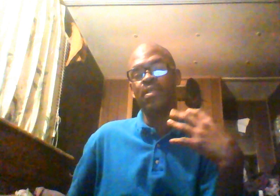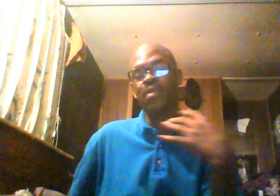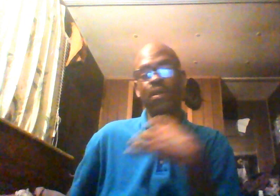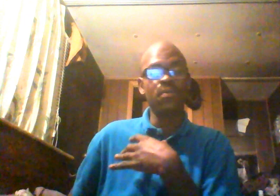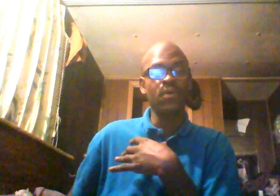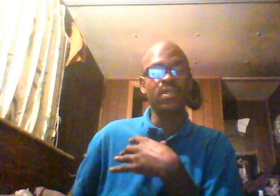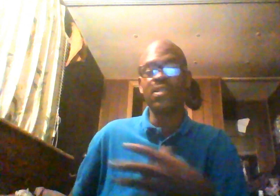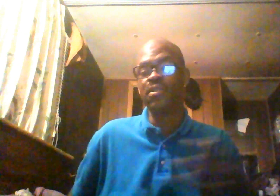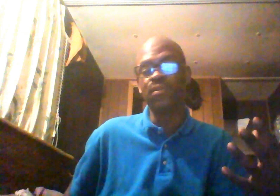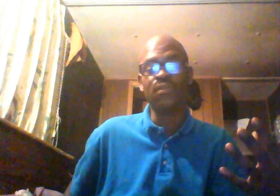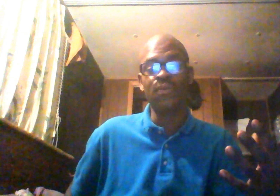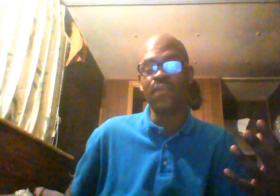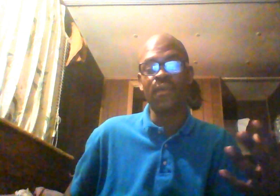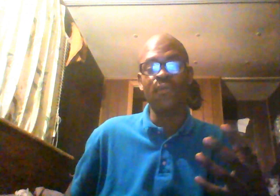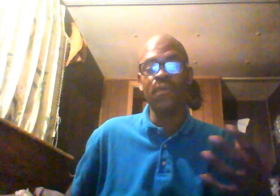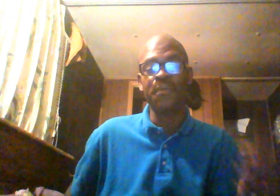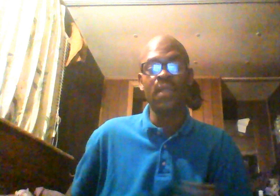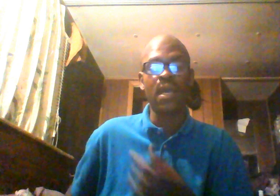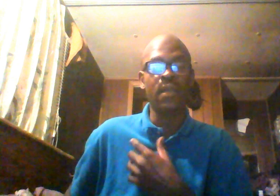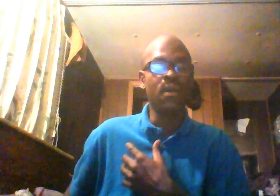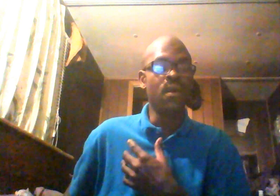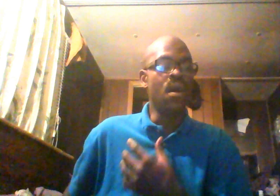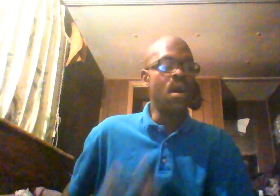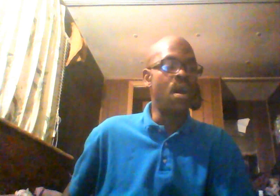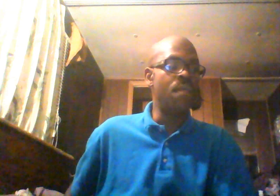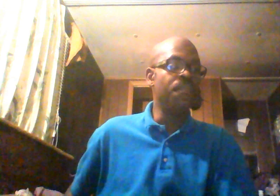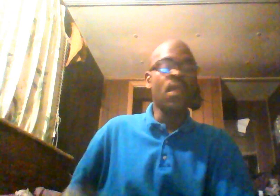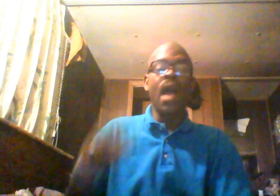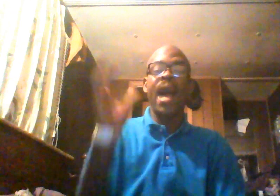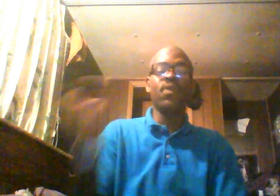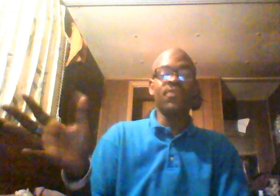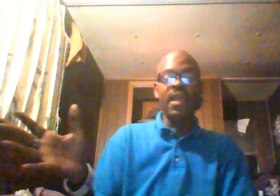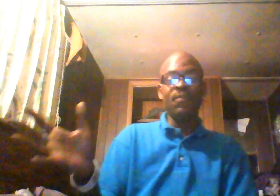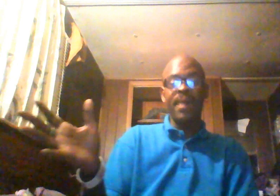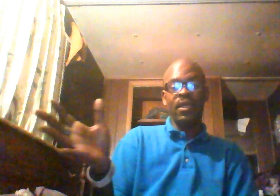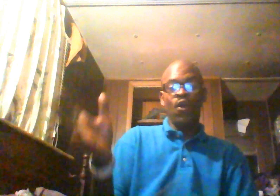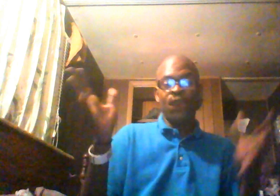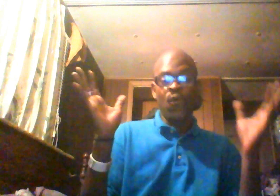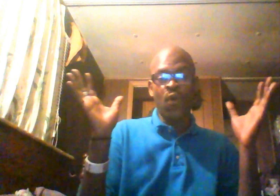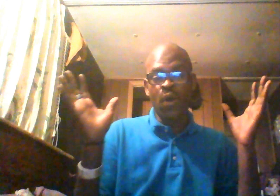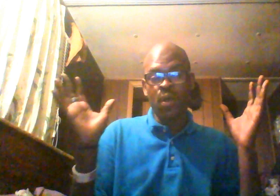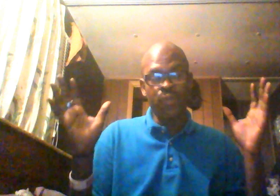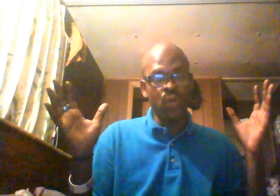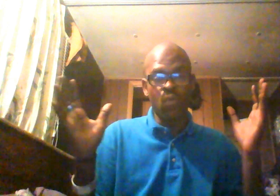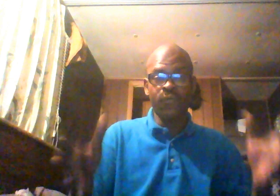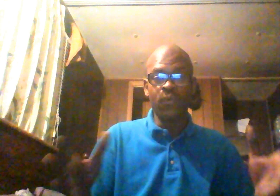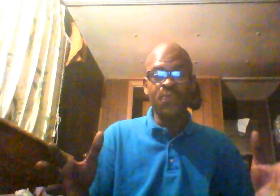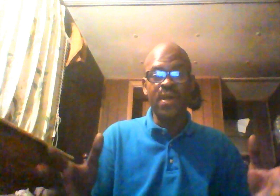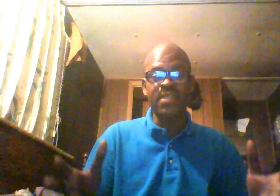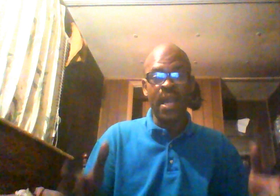terrible. It doesn't do anything for me. I want to thank everybody for the wonderful response I got